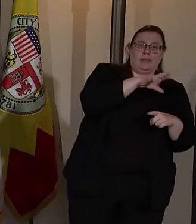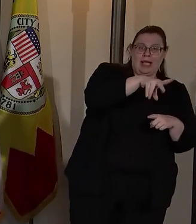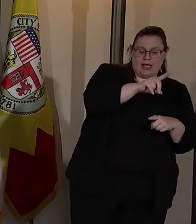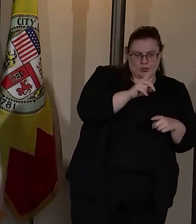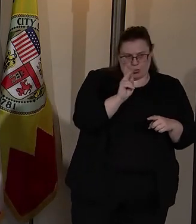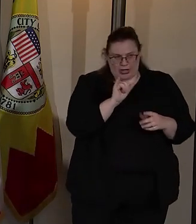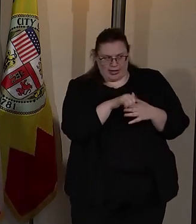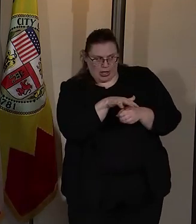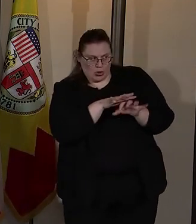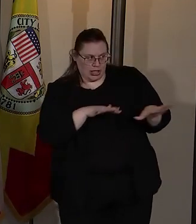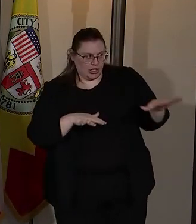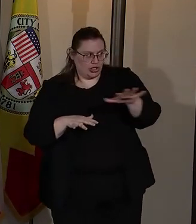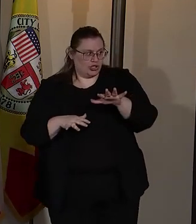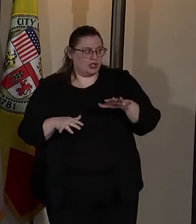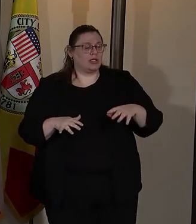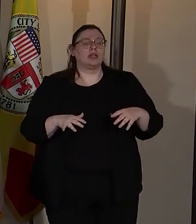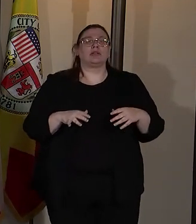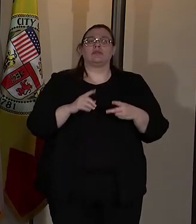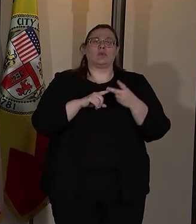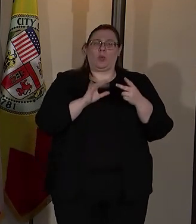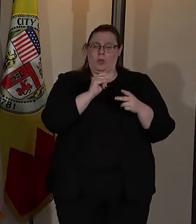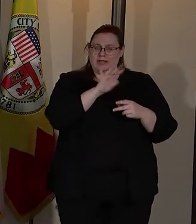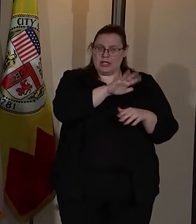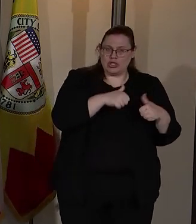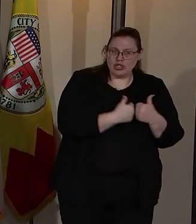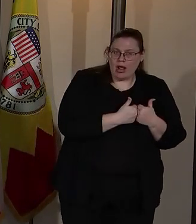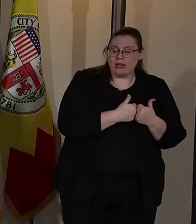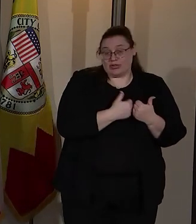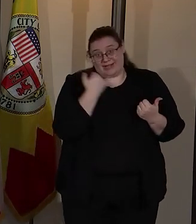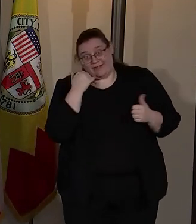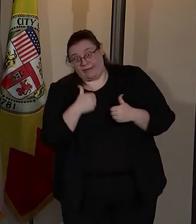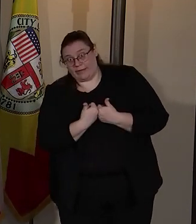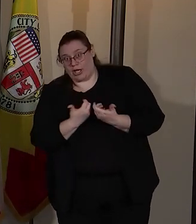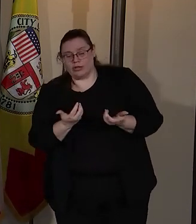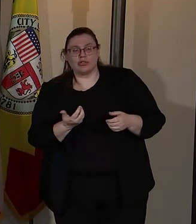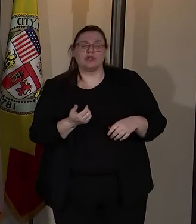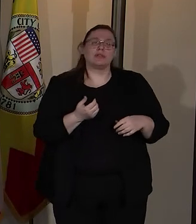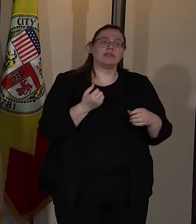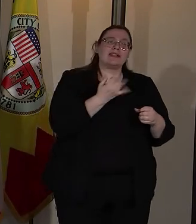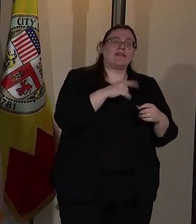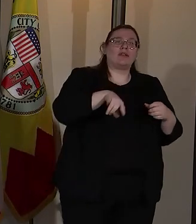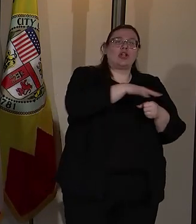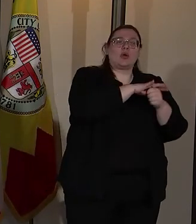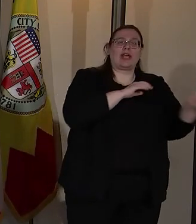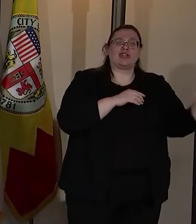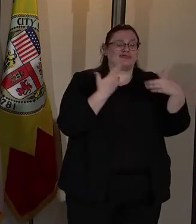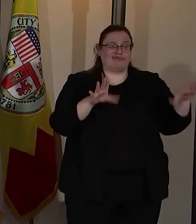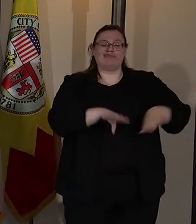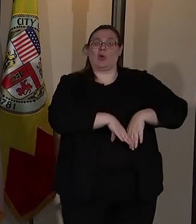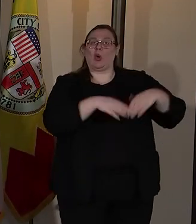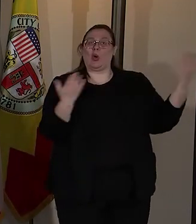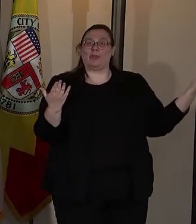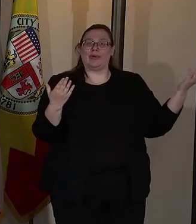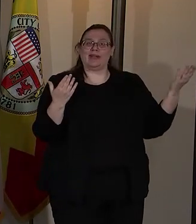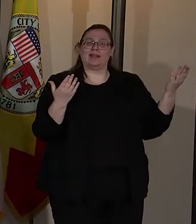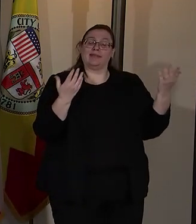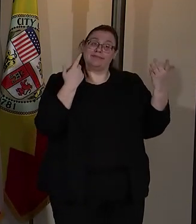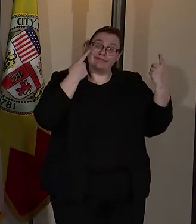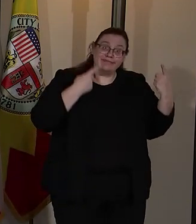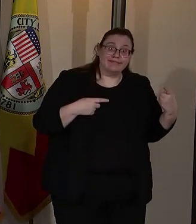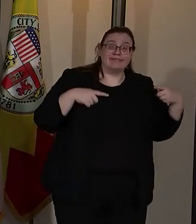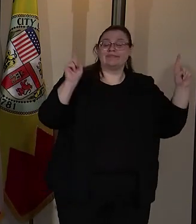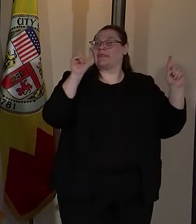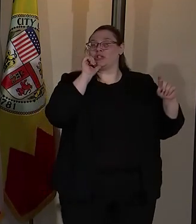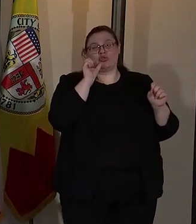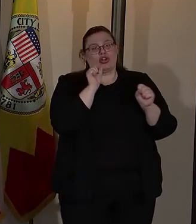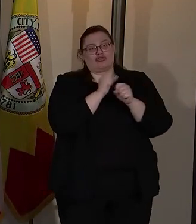location is at, what the challenges if there are any. A number of these locations have actually opened and have been very successful in